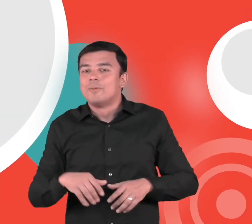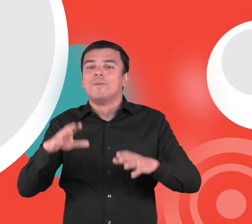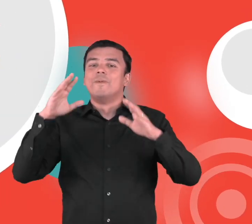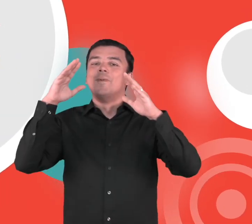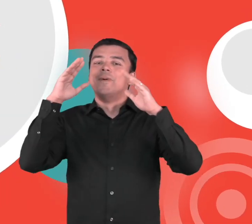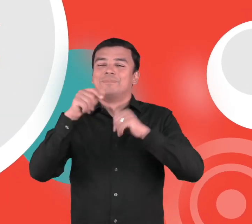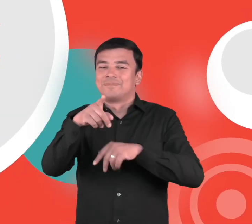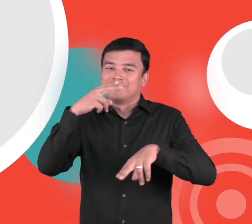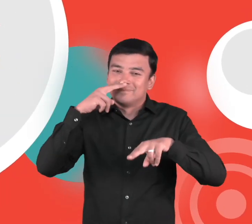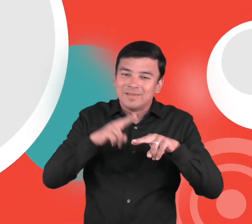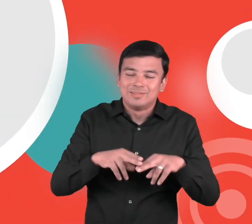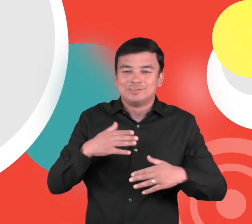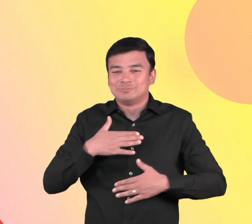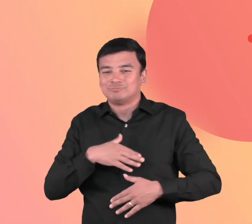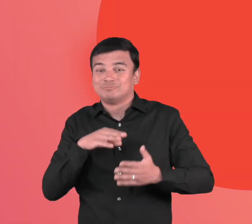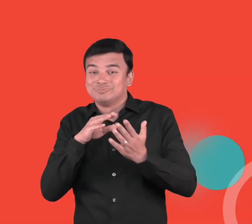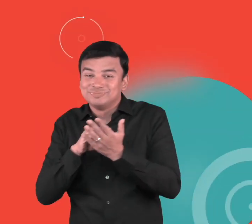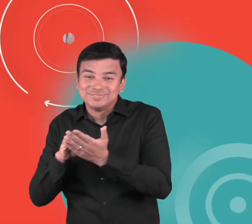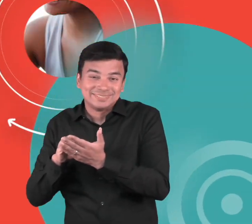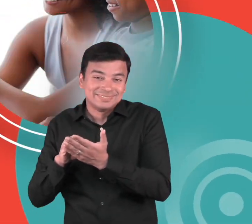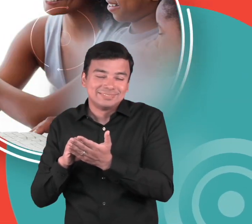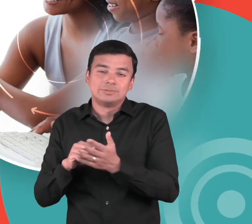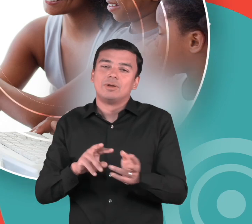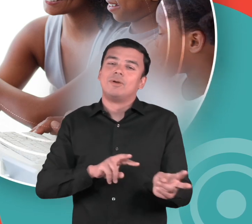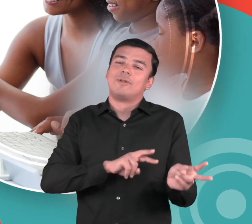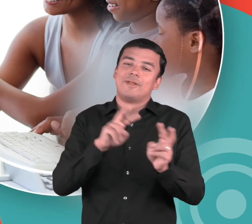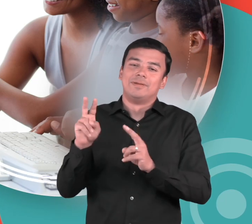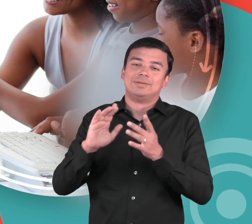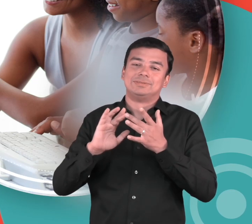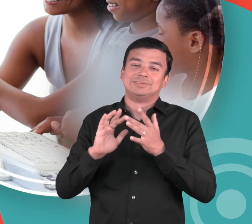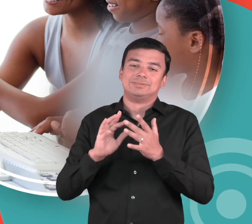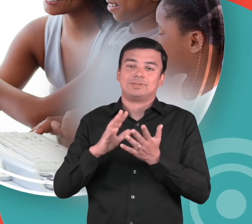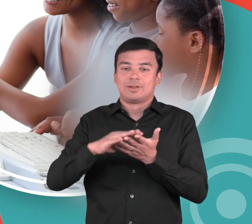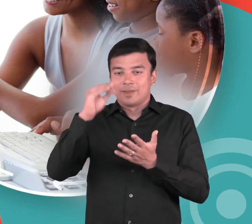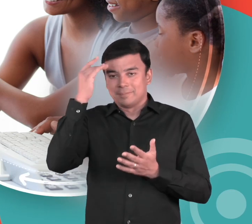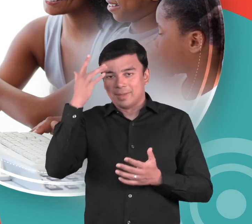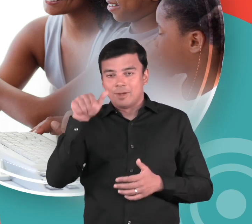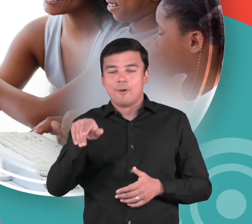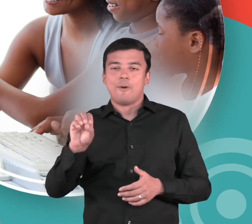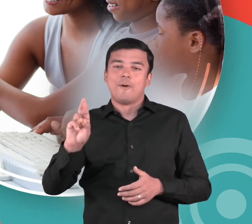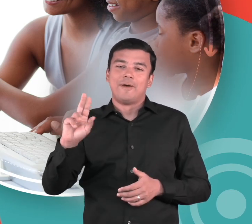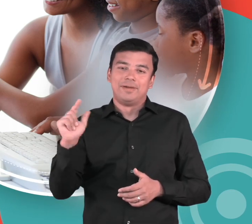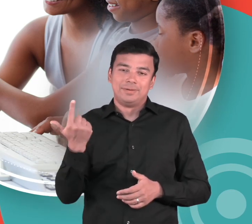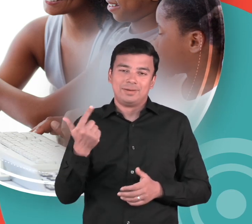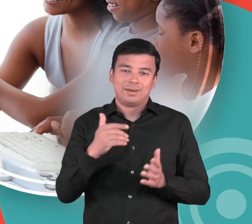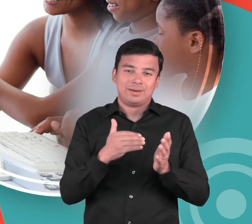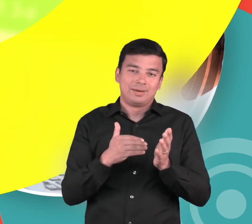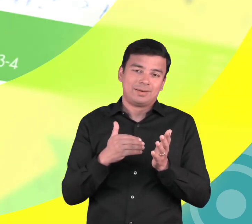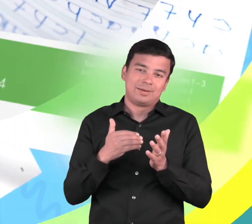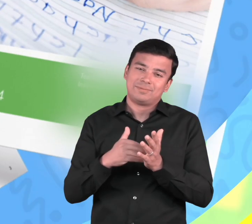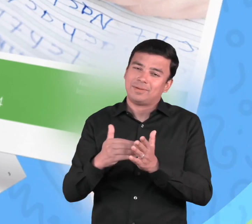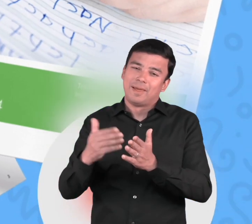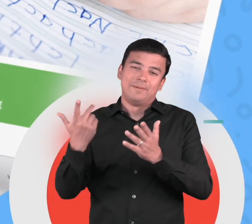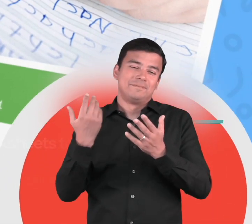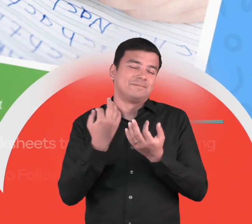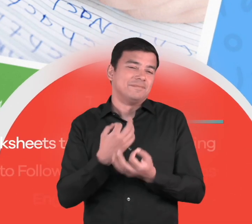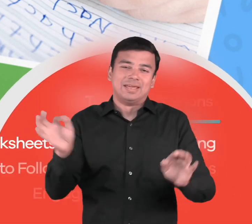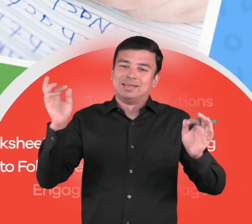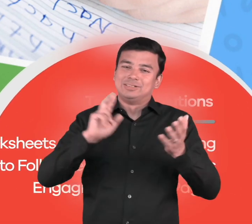us. Visit us at learnbright.org for thousands of free resources and turnkey solutions